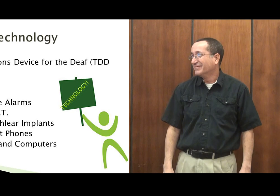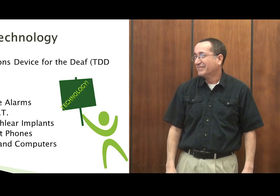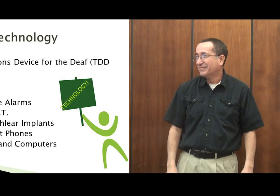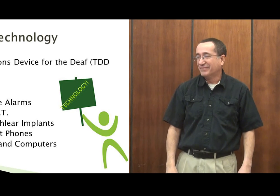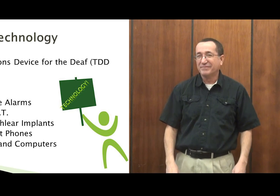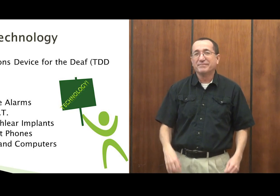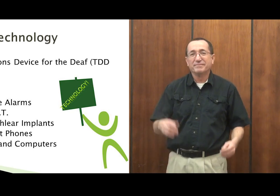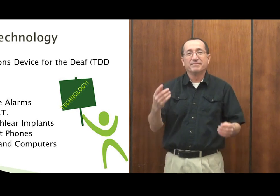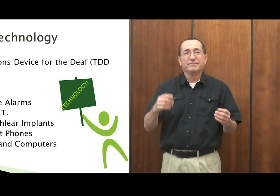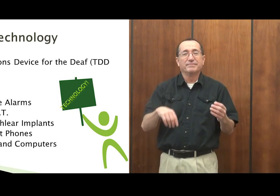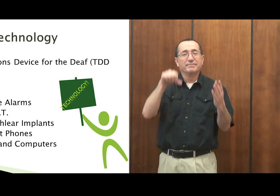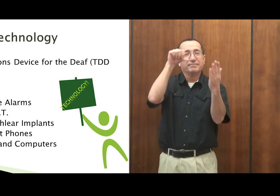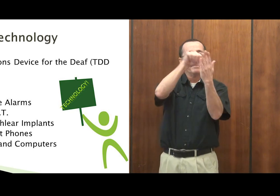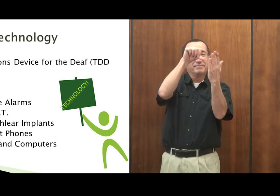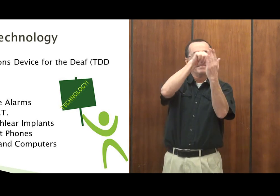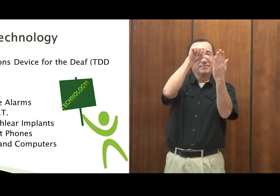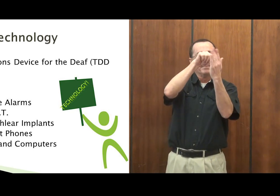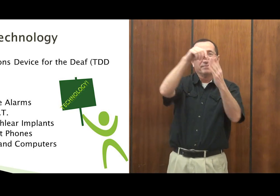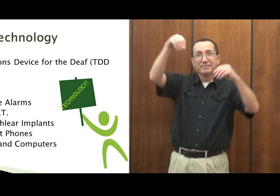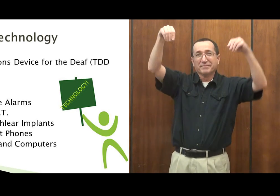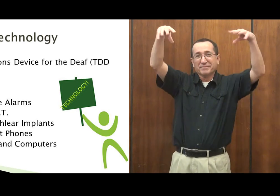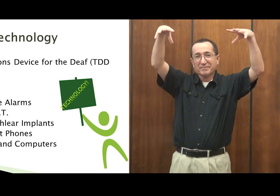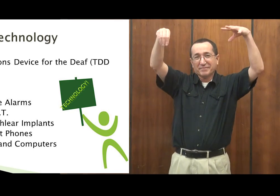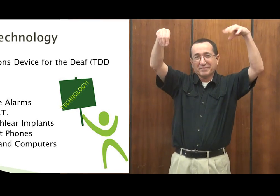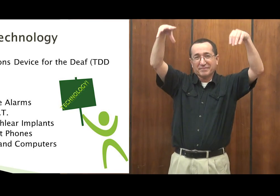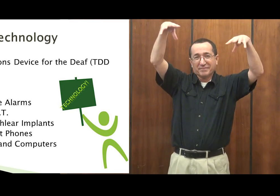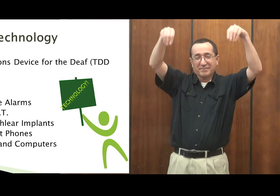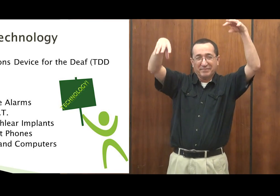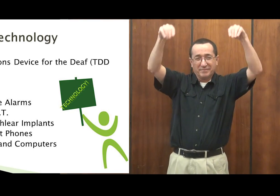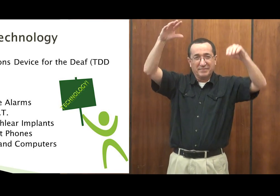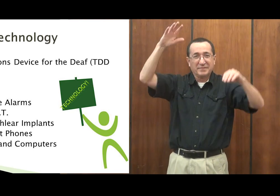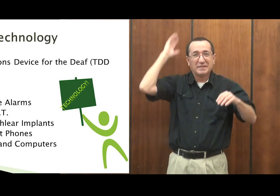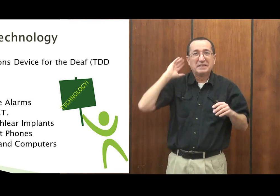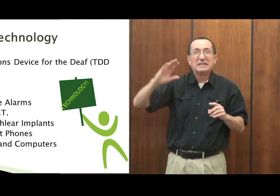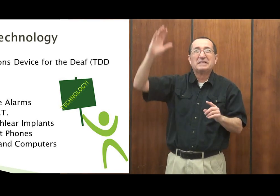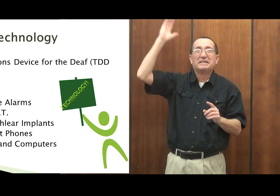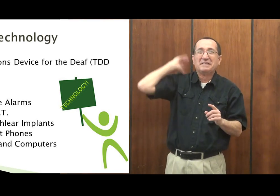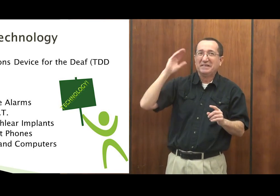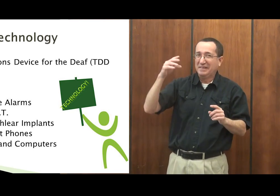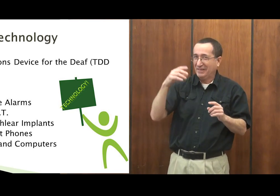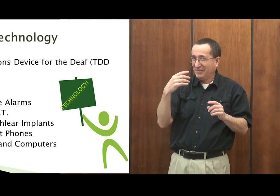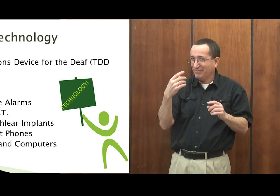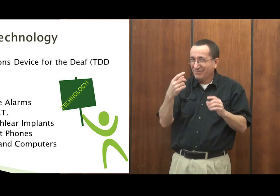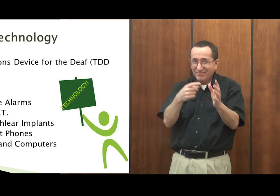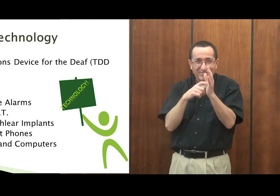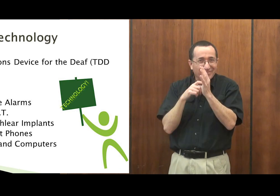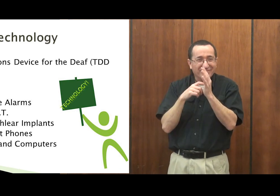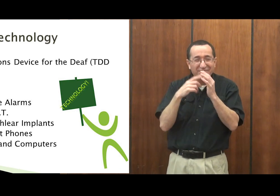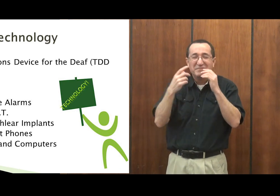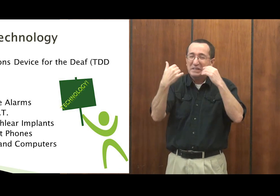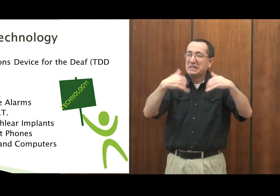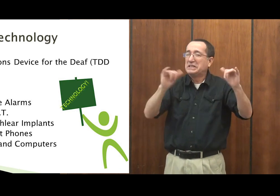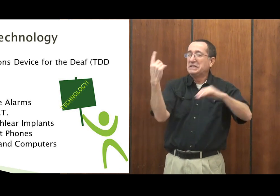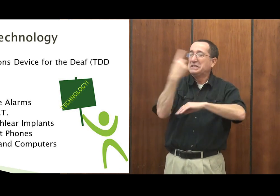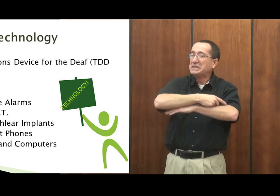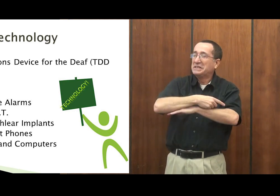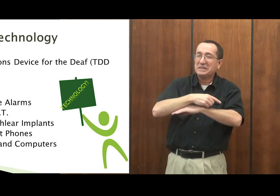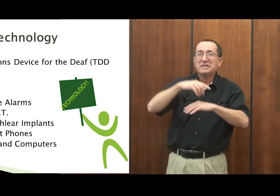in the morning with a light coming on. The doorbells at the house is another thing we use. It used to be difficult. Today,